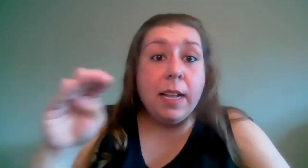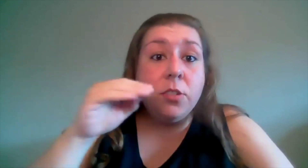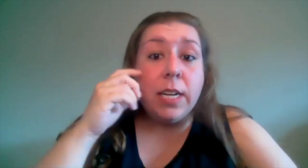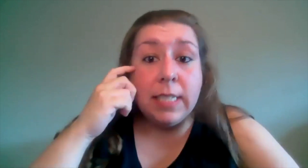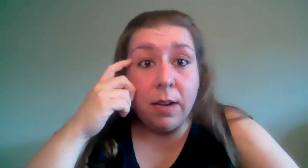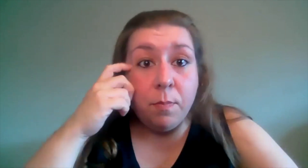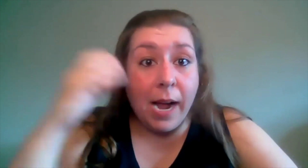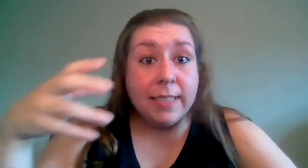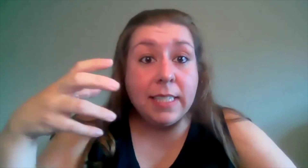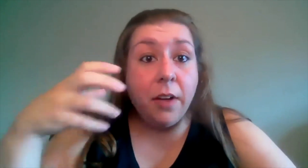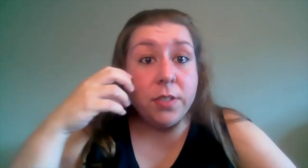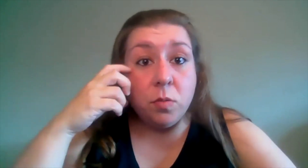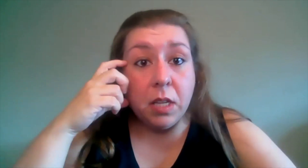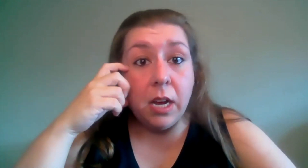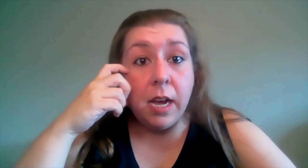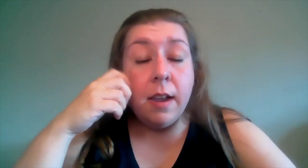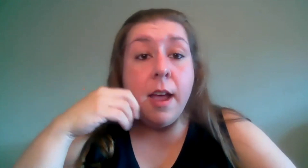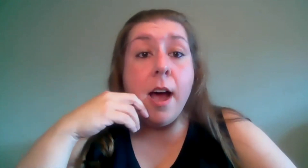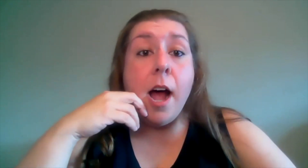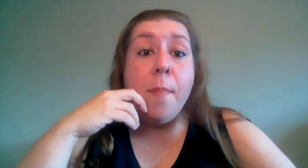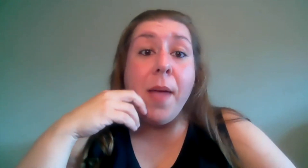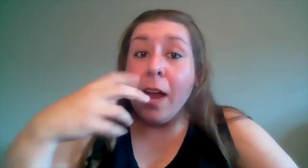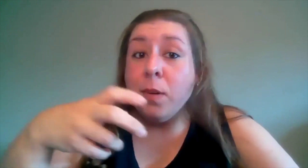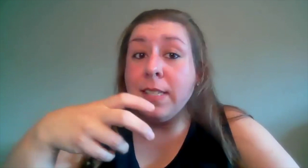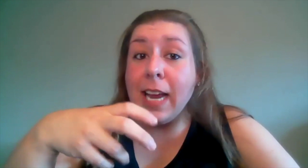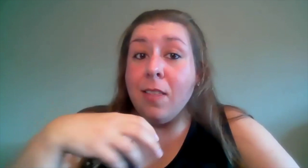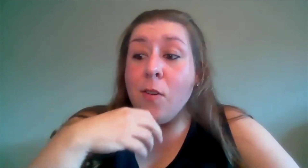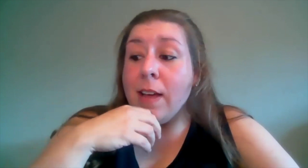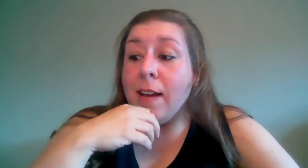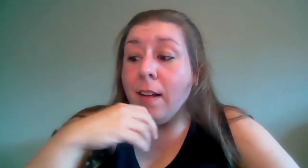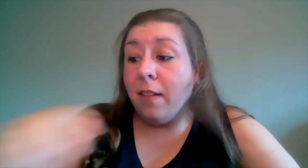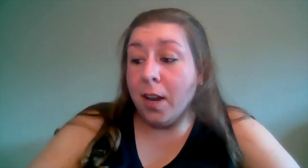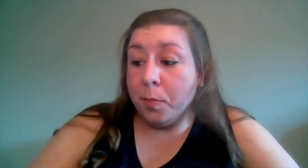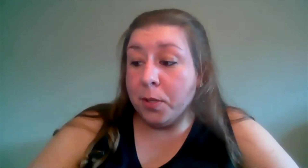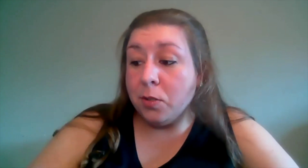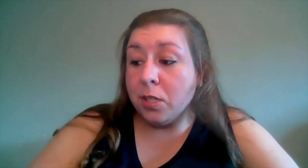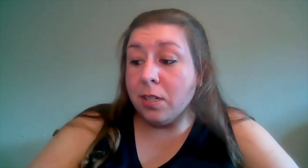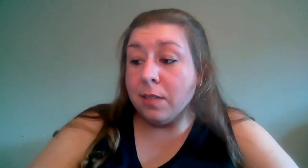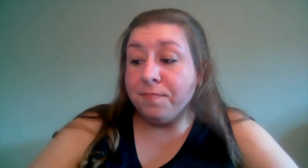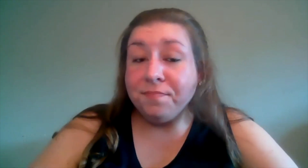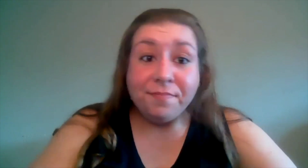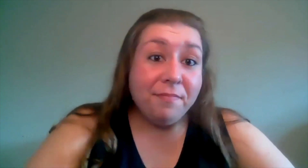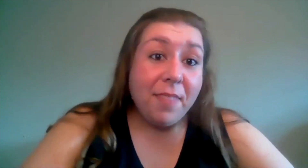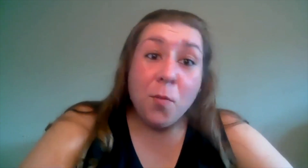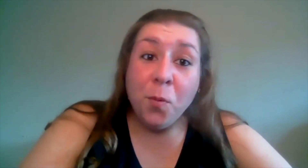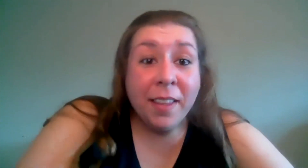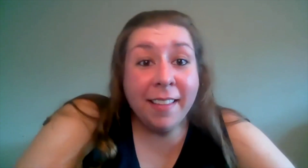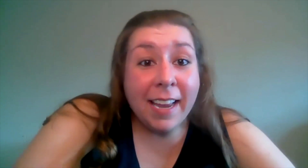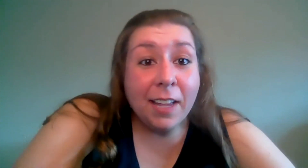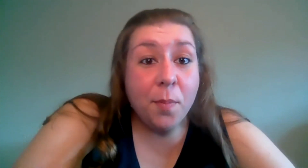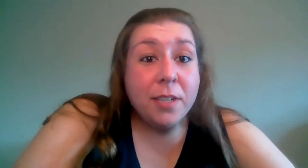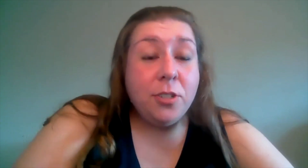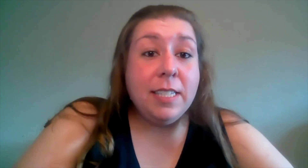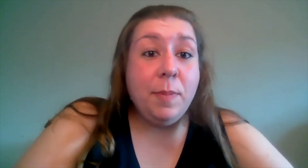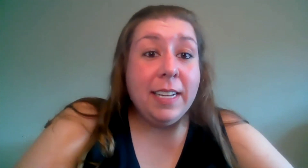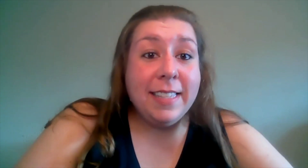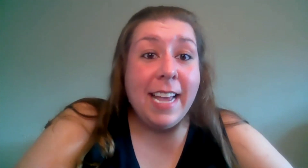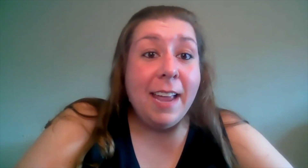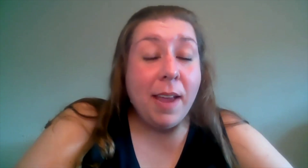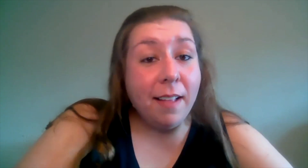interest by itself is really good um i will say though that a lot of producers really like intermissions because they make